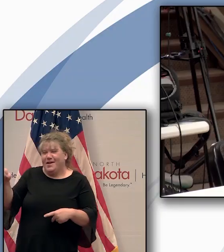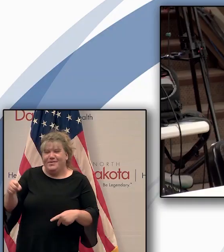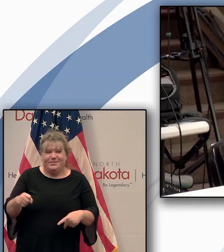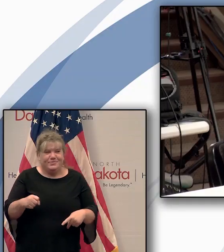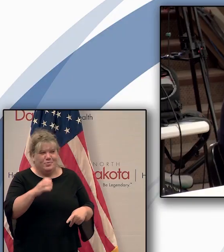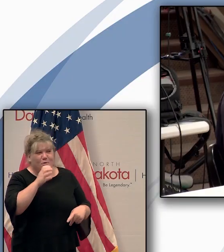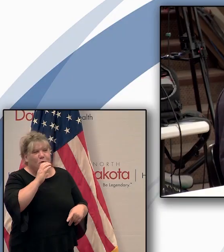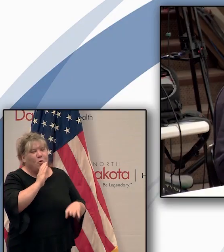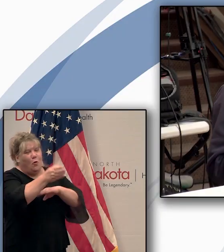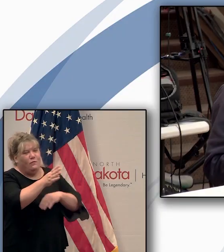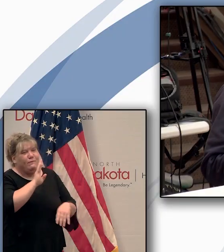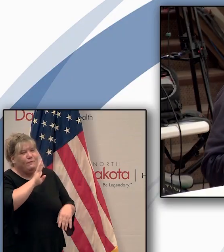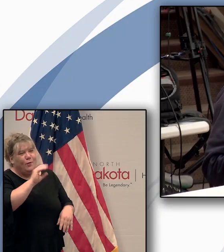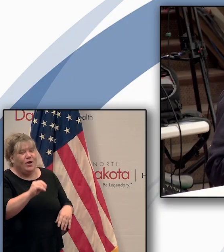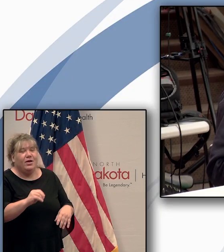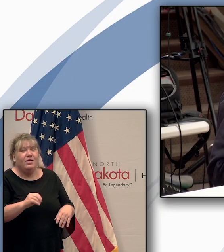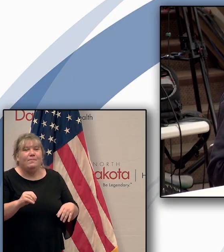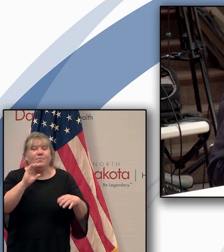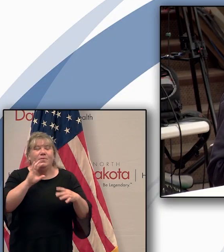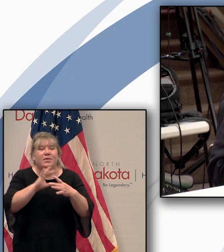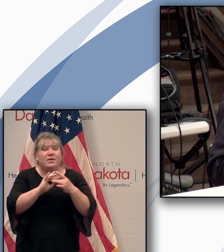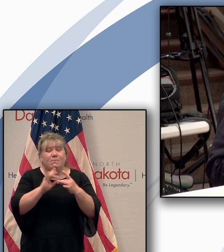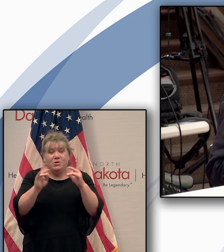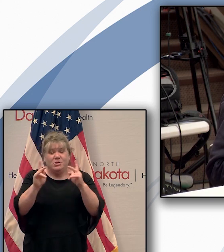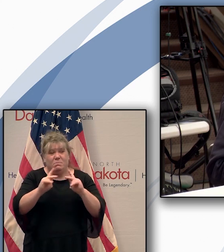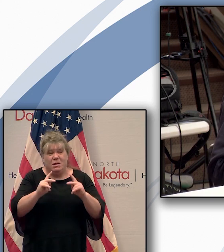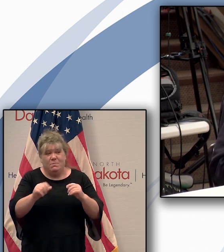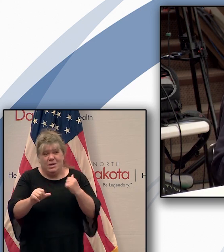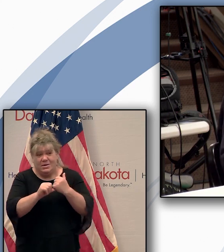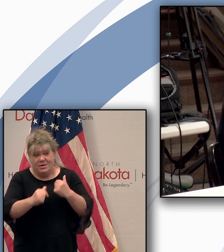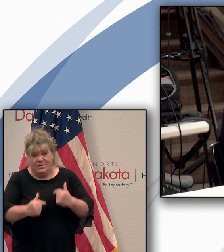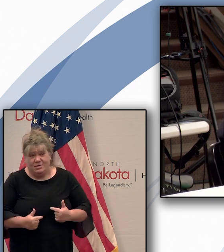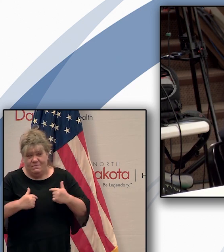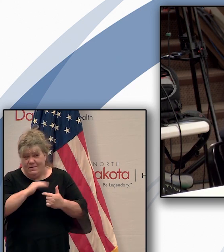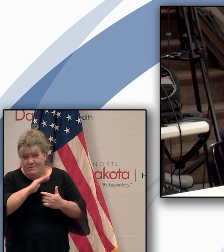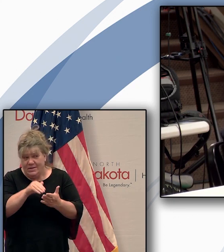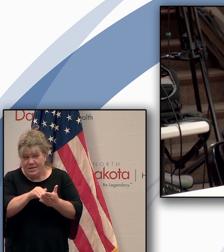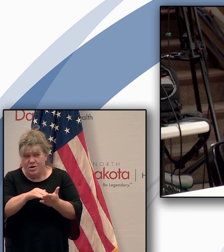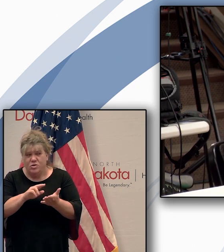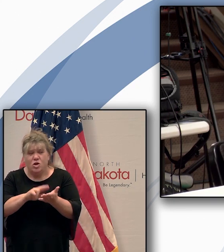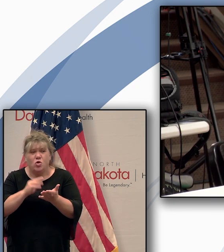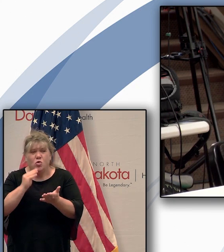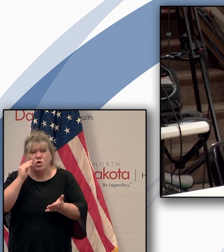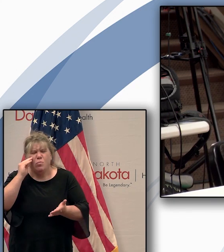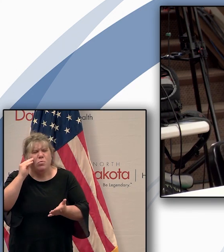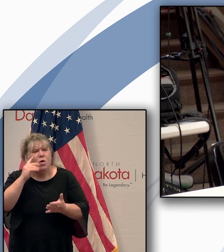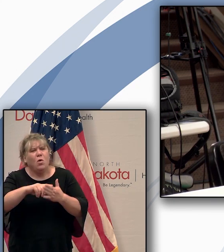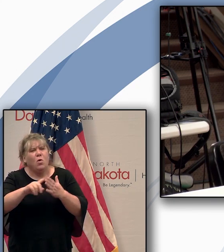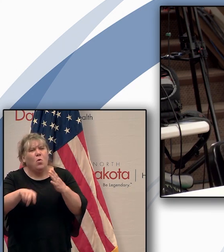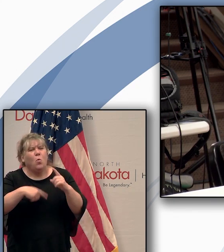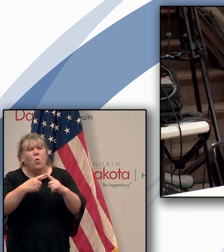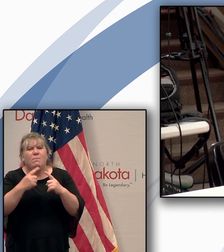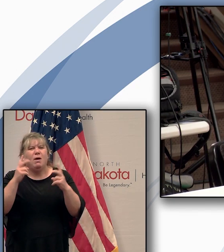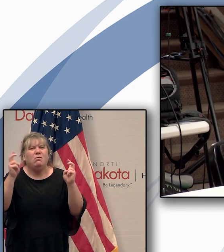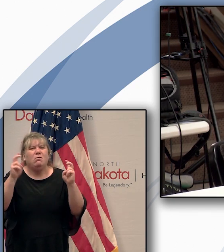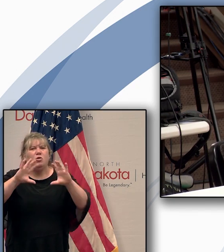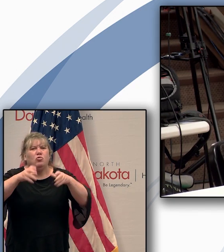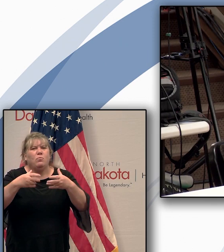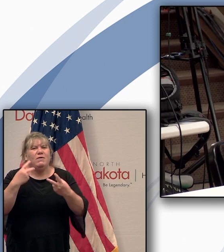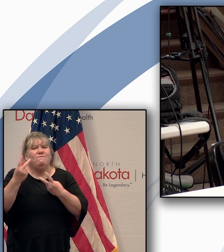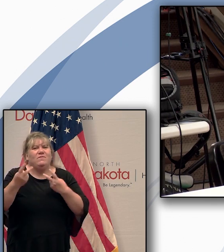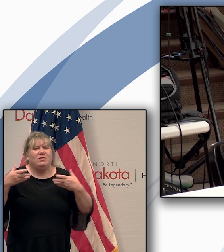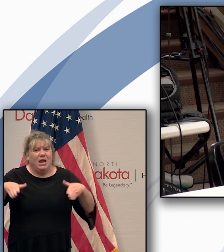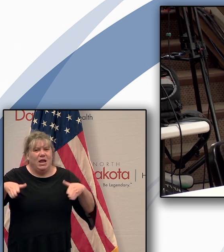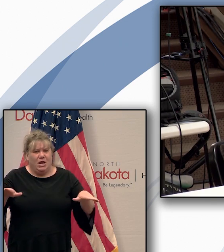You mentioned about people in assisted living centers and nursing homes. What about for people like visiting angels? Are there special things